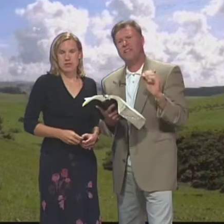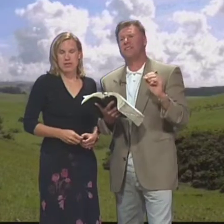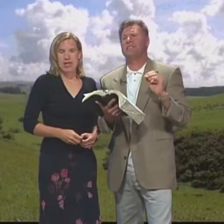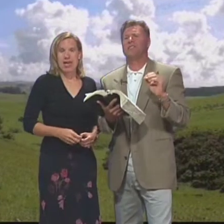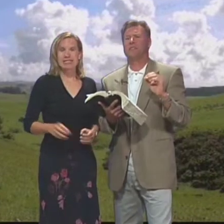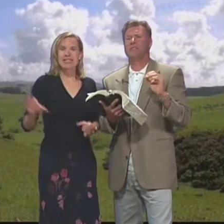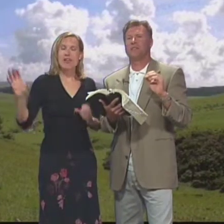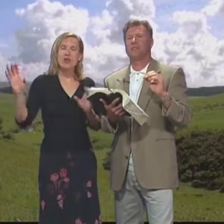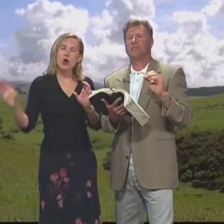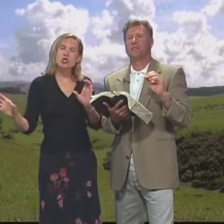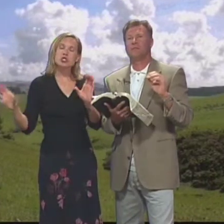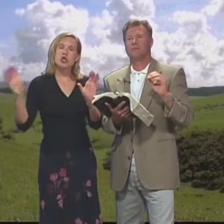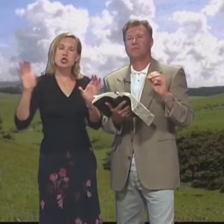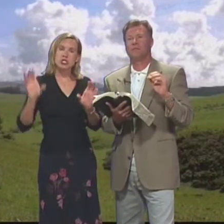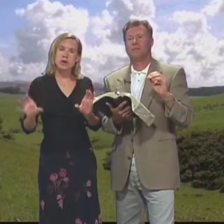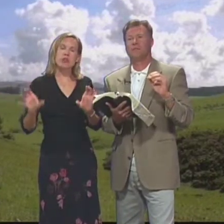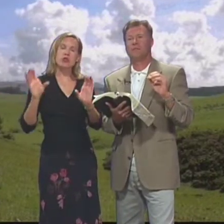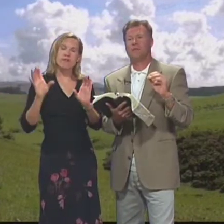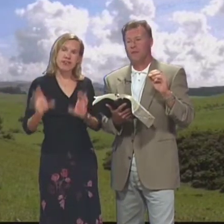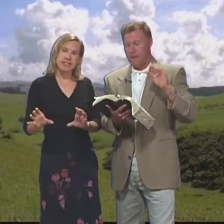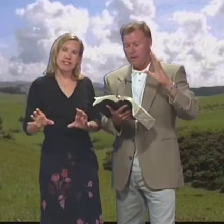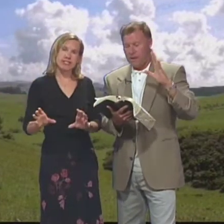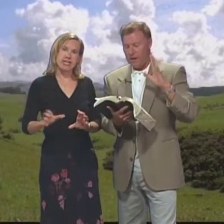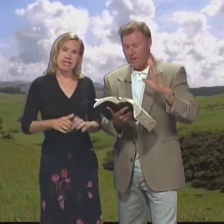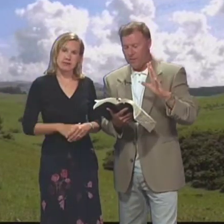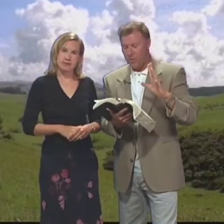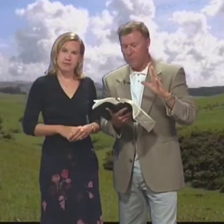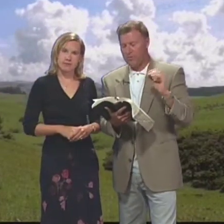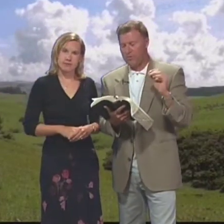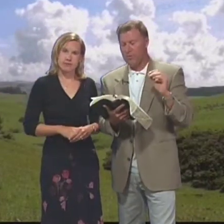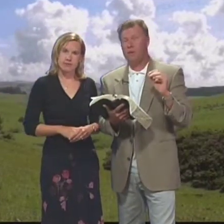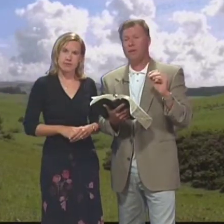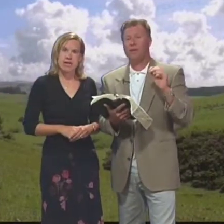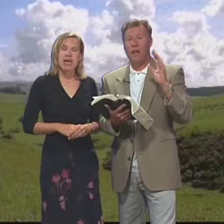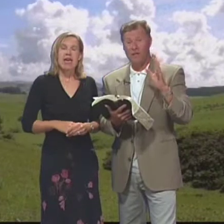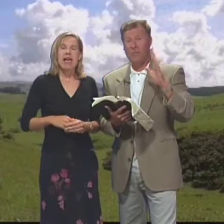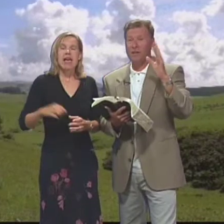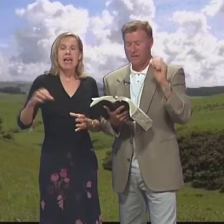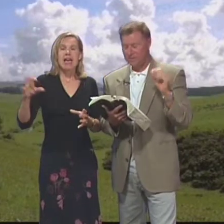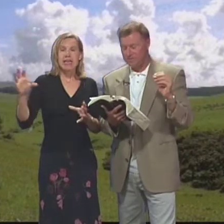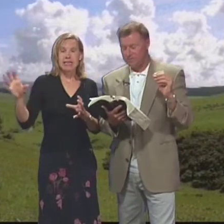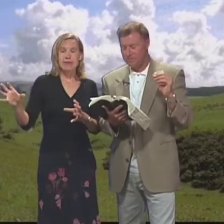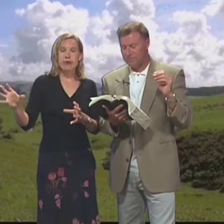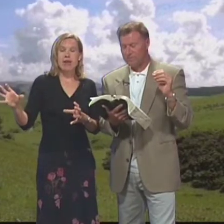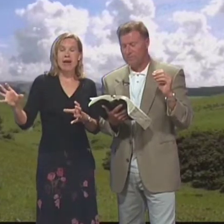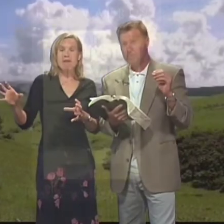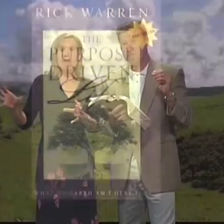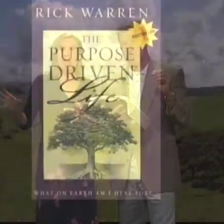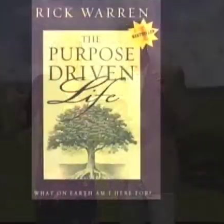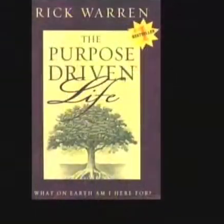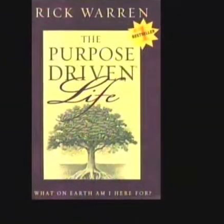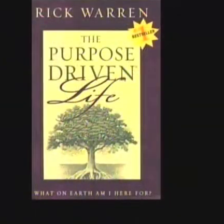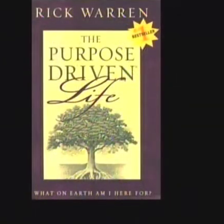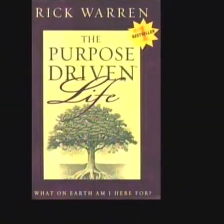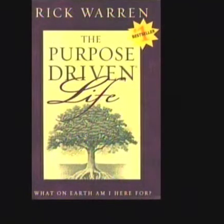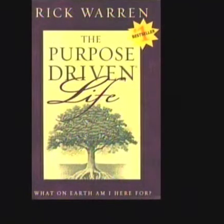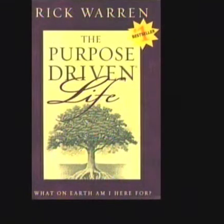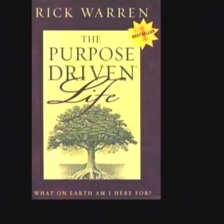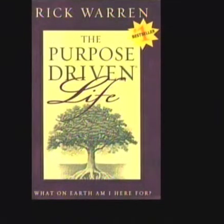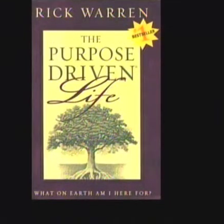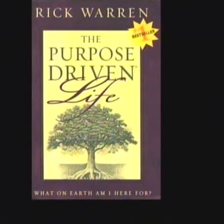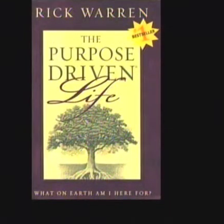Different things here Así que hay dos Conceptos diferentes aquí The purpose driven book A life book El libro que habla De la vida